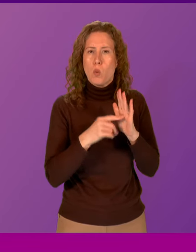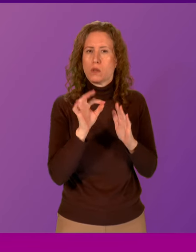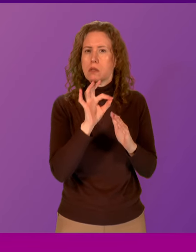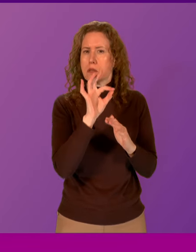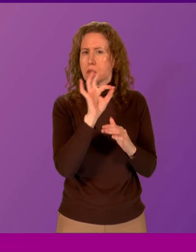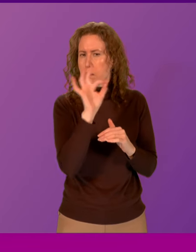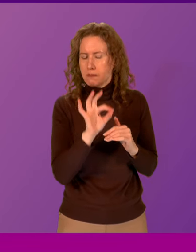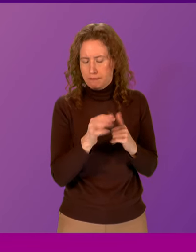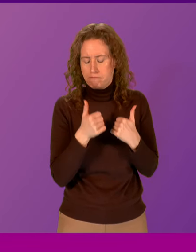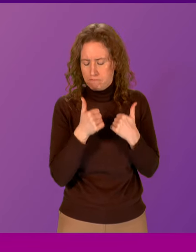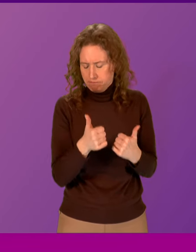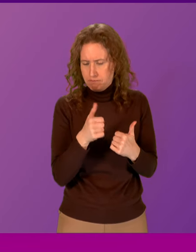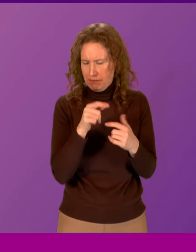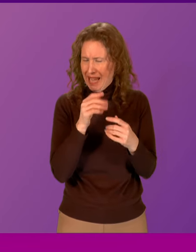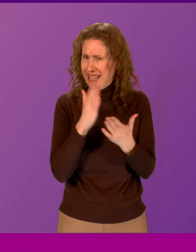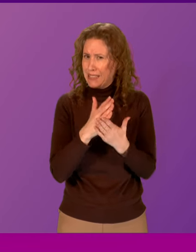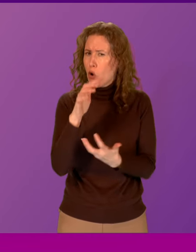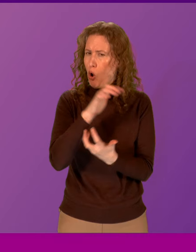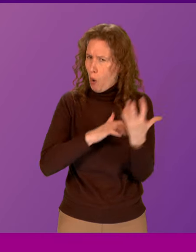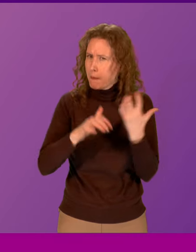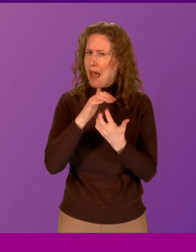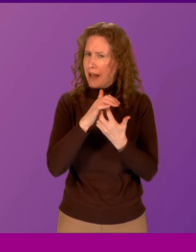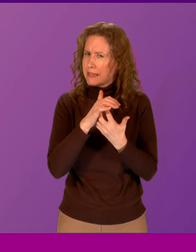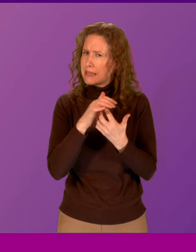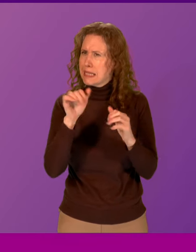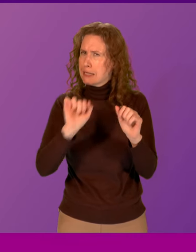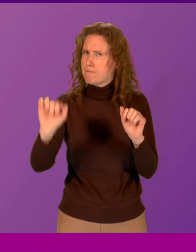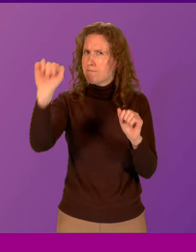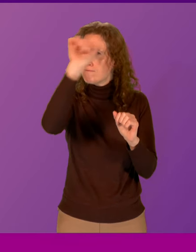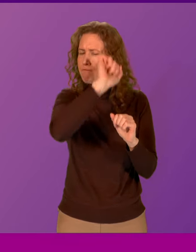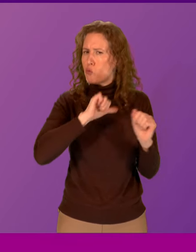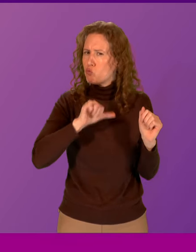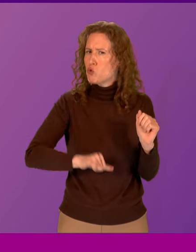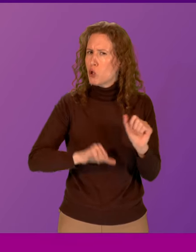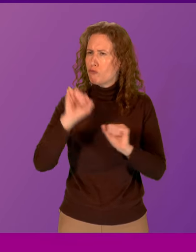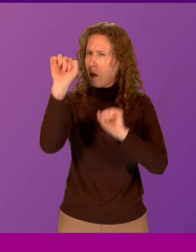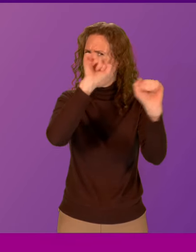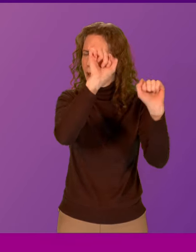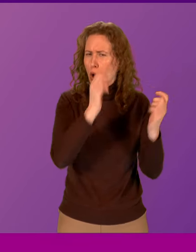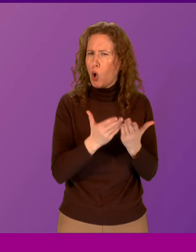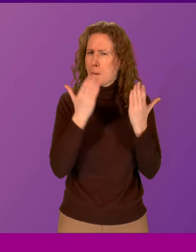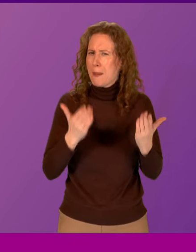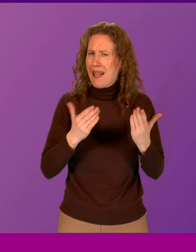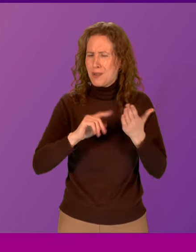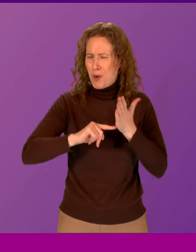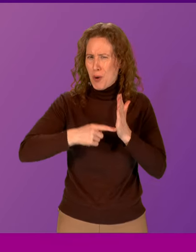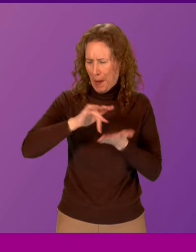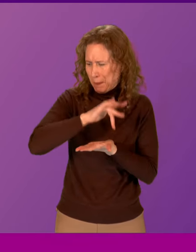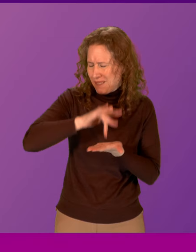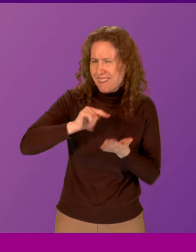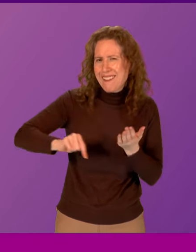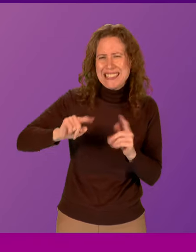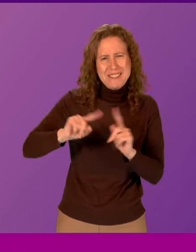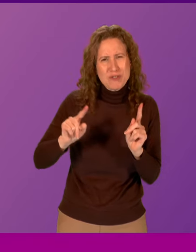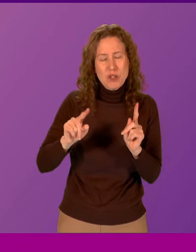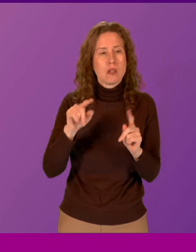rightly raises around the particular complexities and nuances that our rural communities face in relation to sexual health care. And